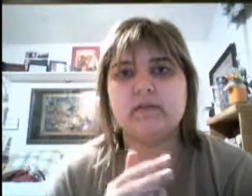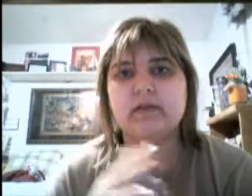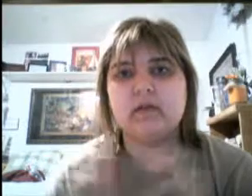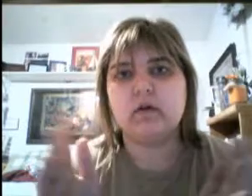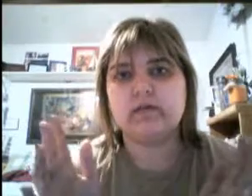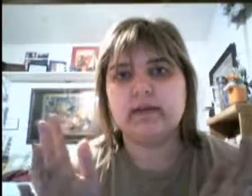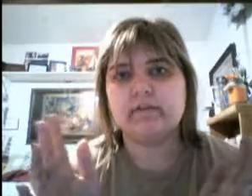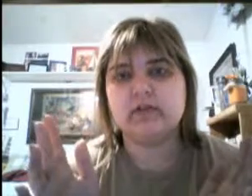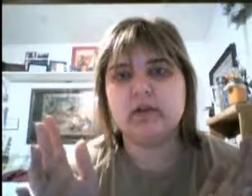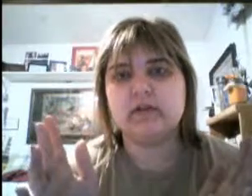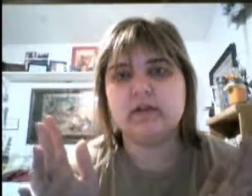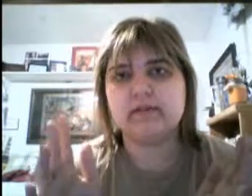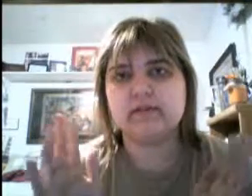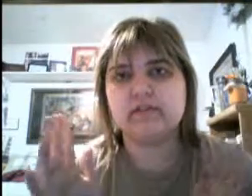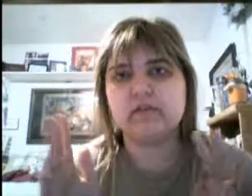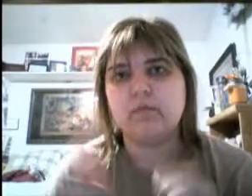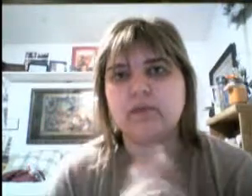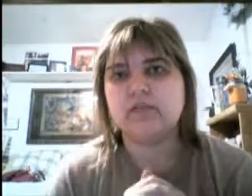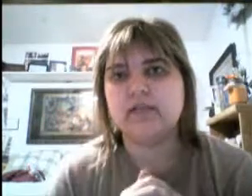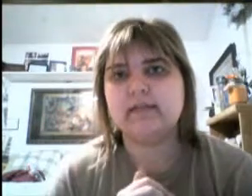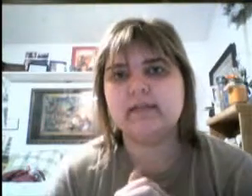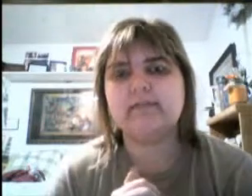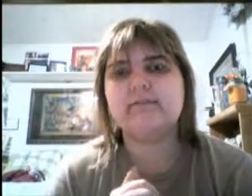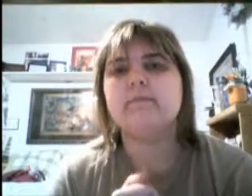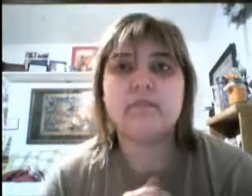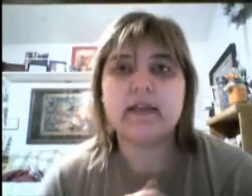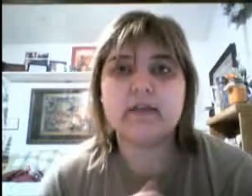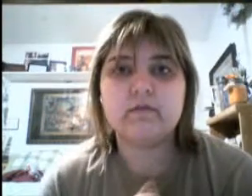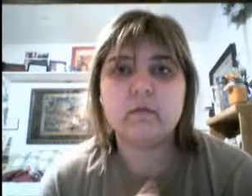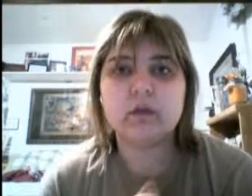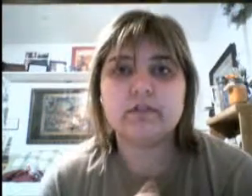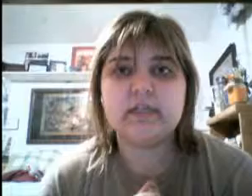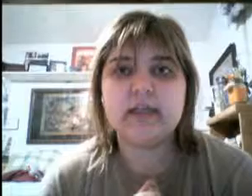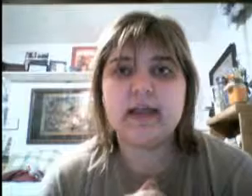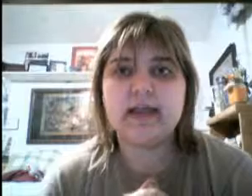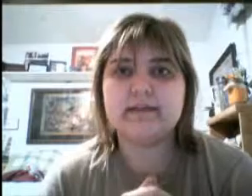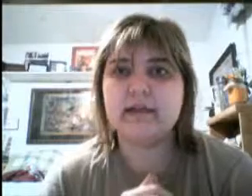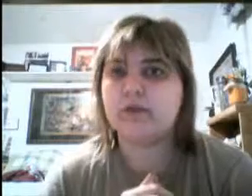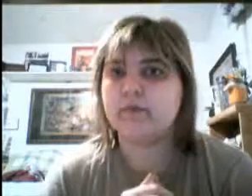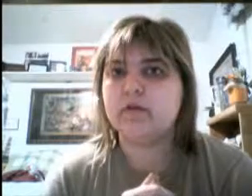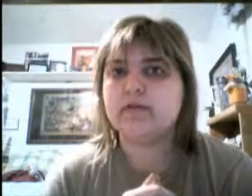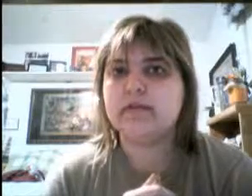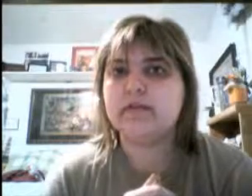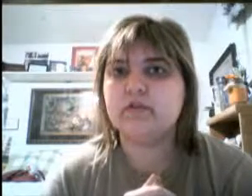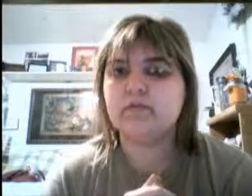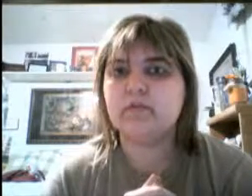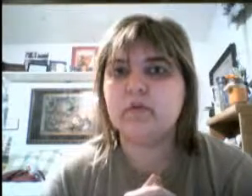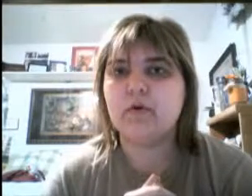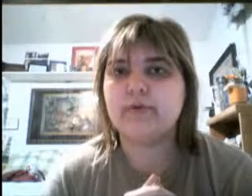going to take a long time to talk about, because there was so much in it. Thank you for watching, and I hope you stay tuned for more.